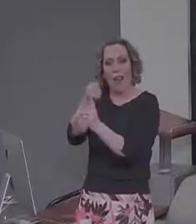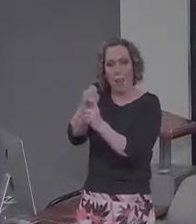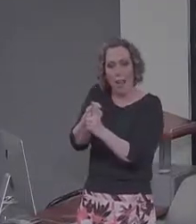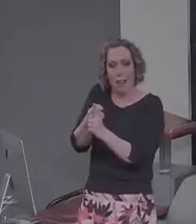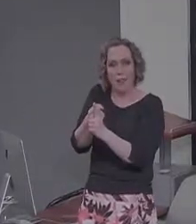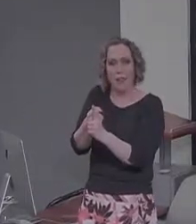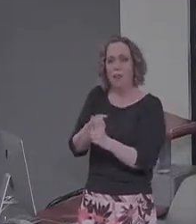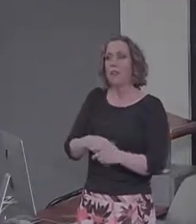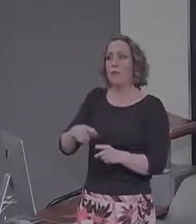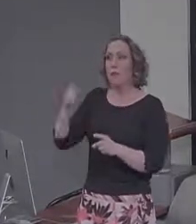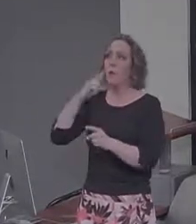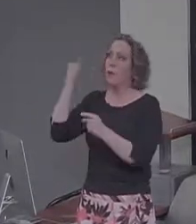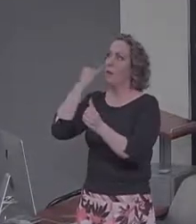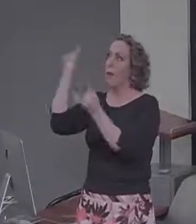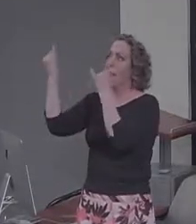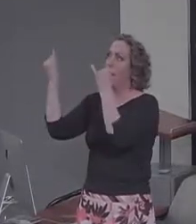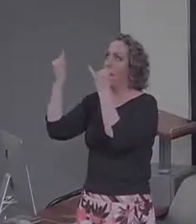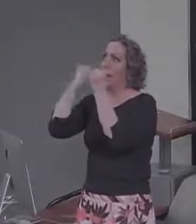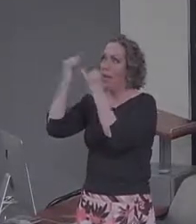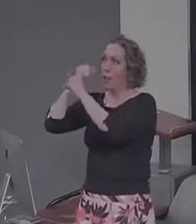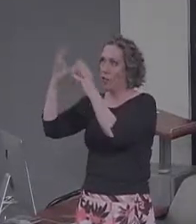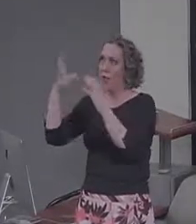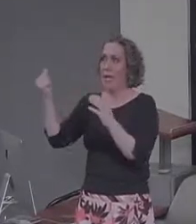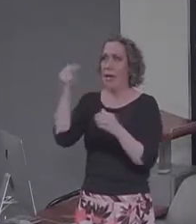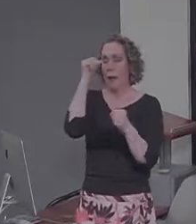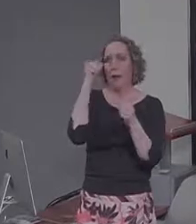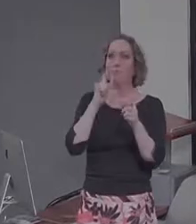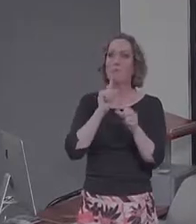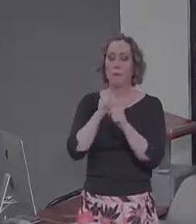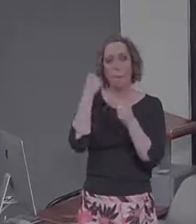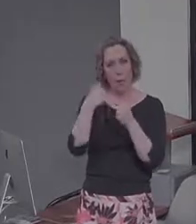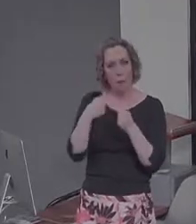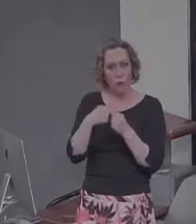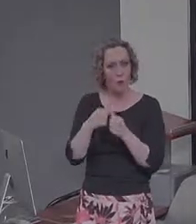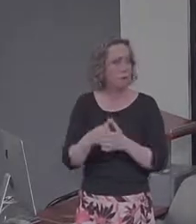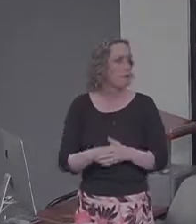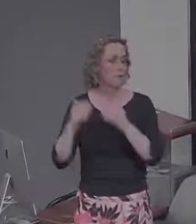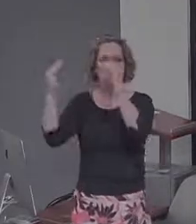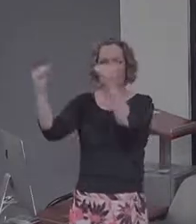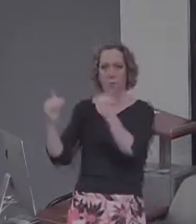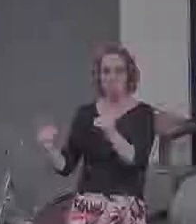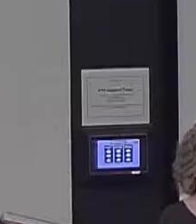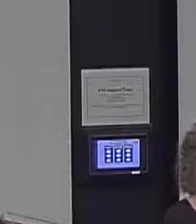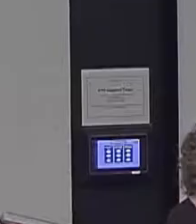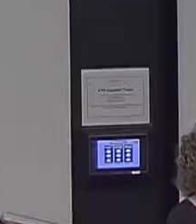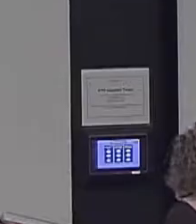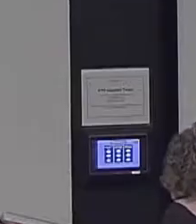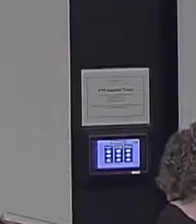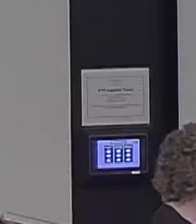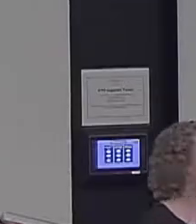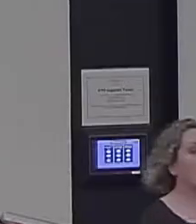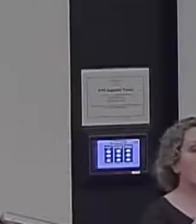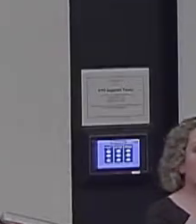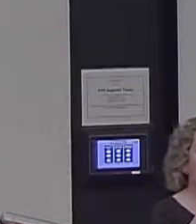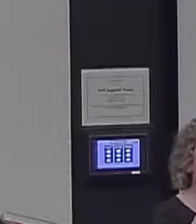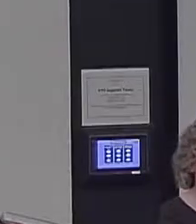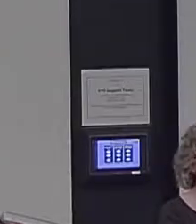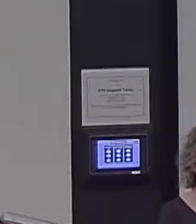and memory. So the conclusion from this study is that TMS to the left angular gyrus selectively and similarly